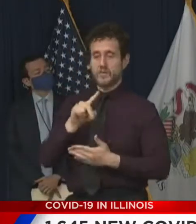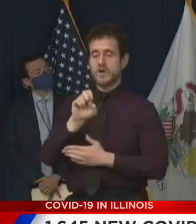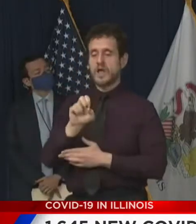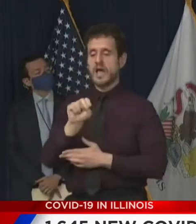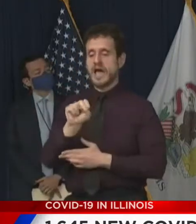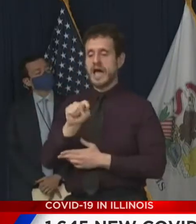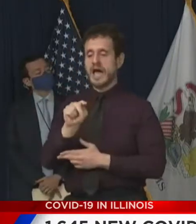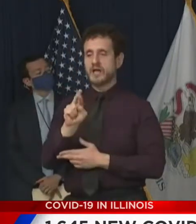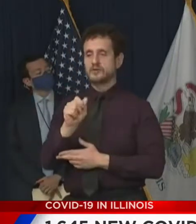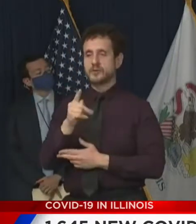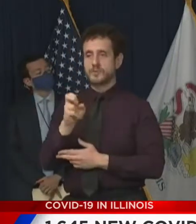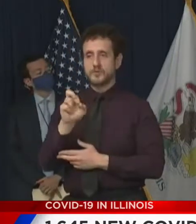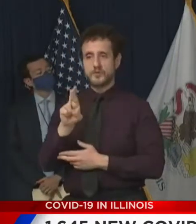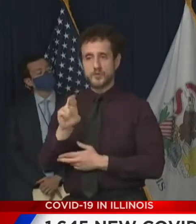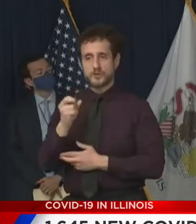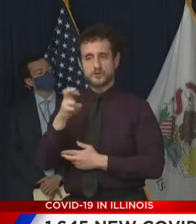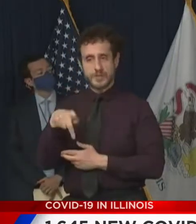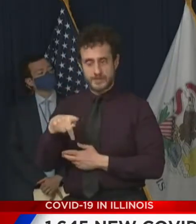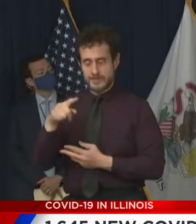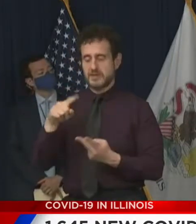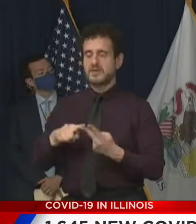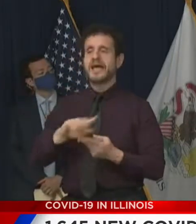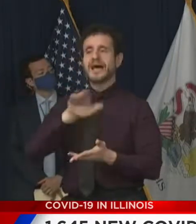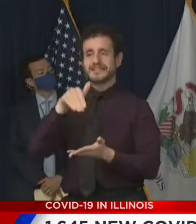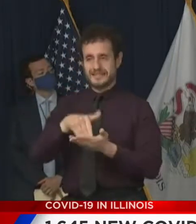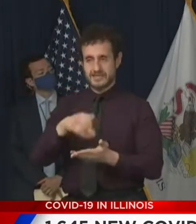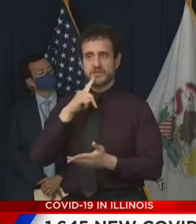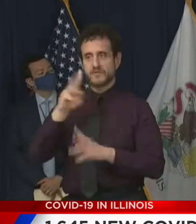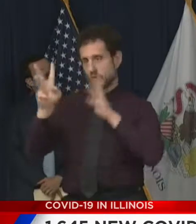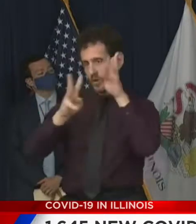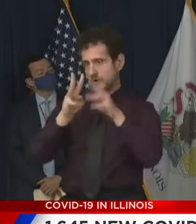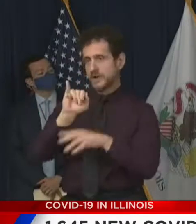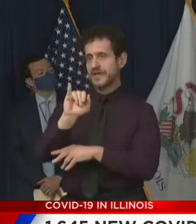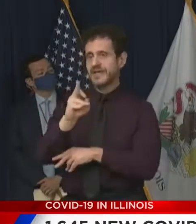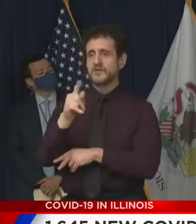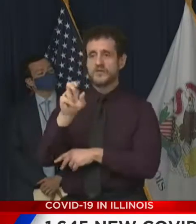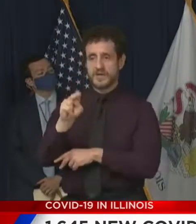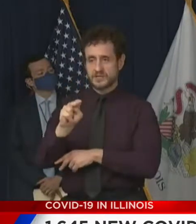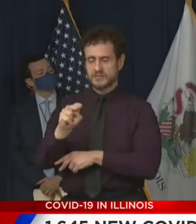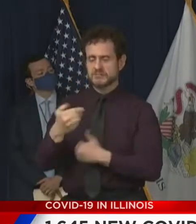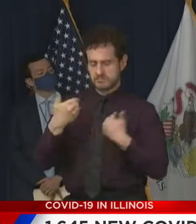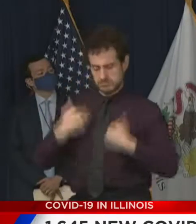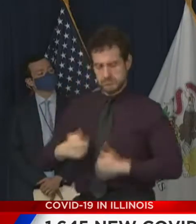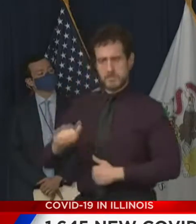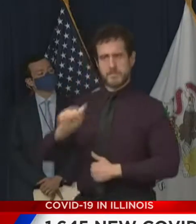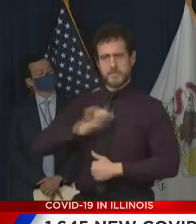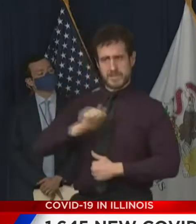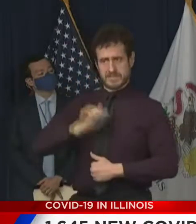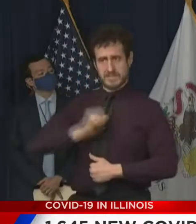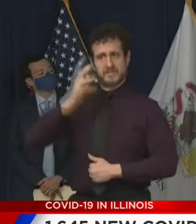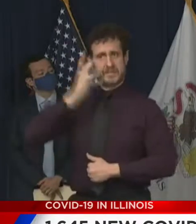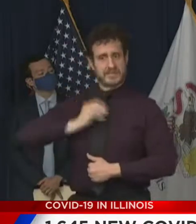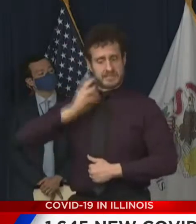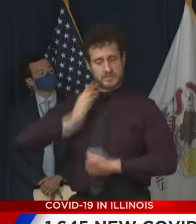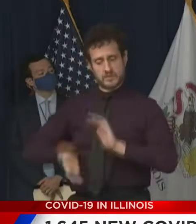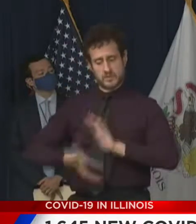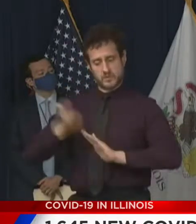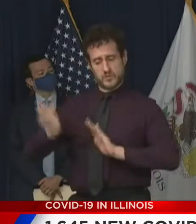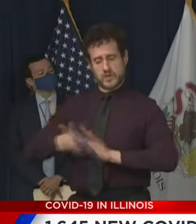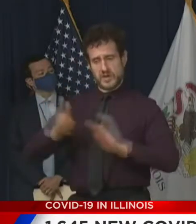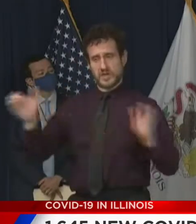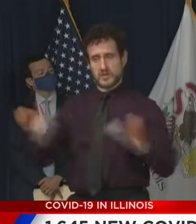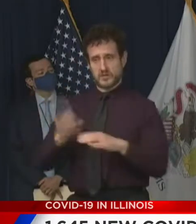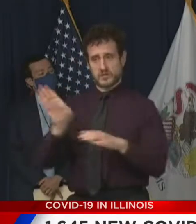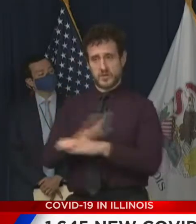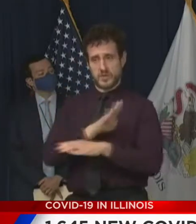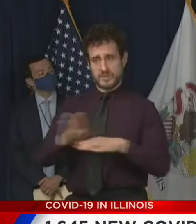I know from experience as a small business owner that this program can be the